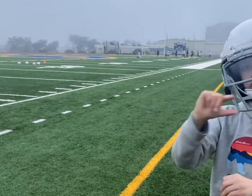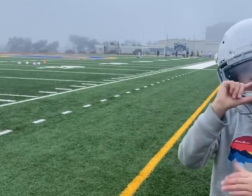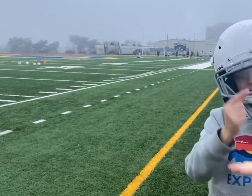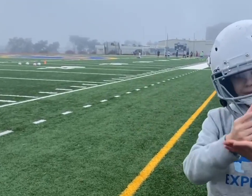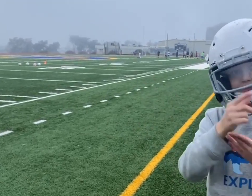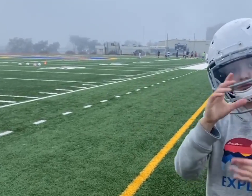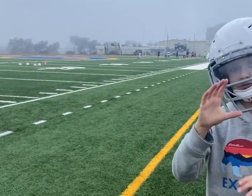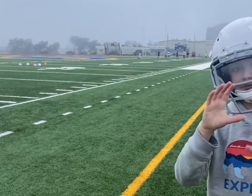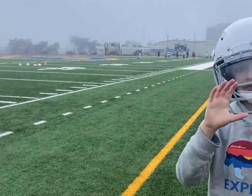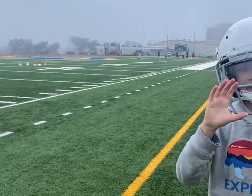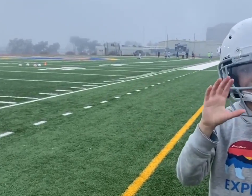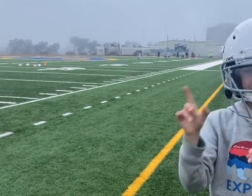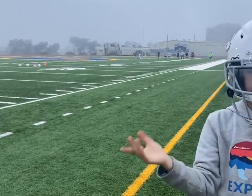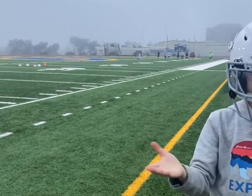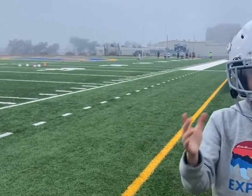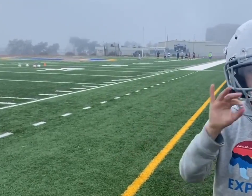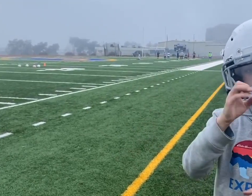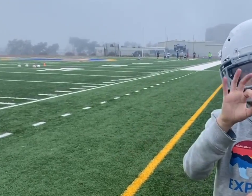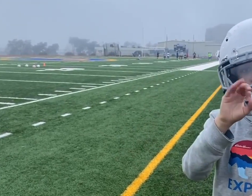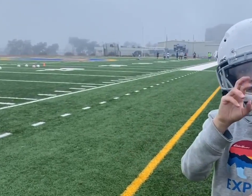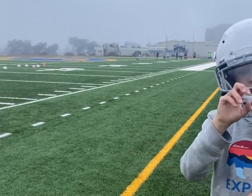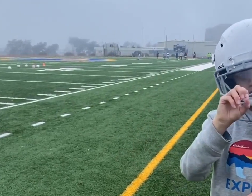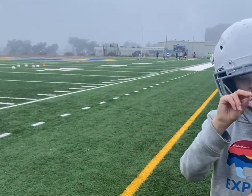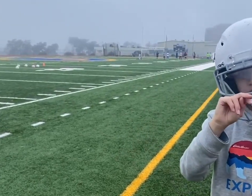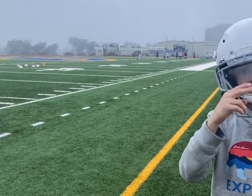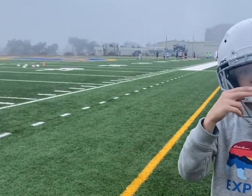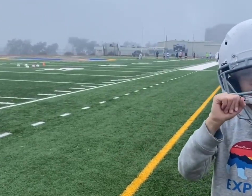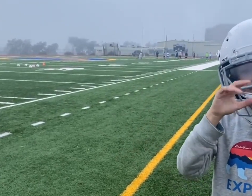John went on to graduate from Jefferson High in the class of 1954.